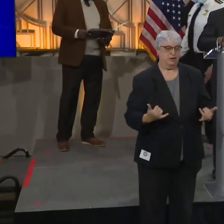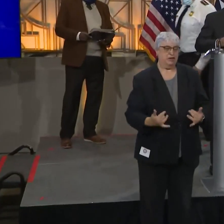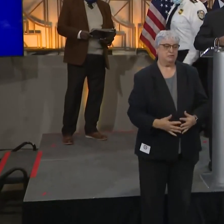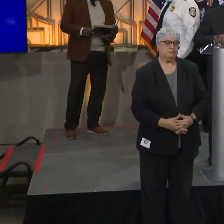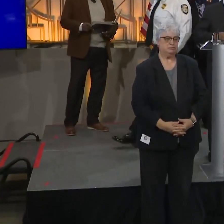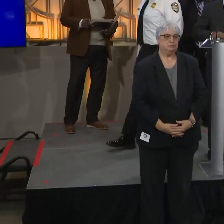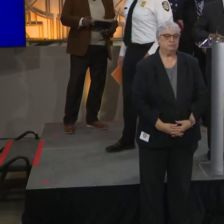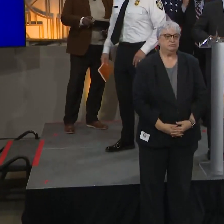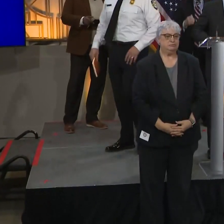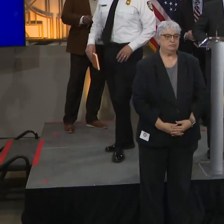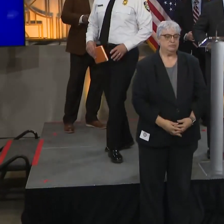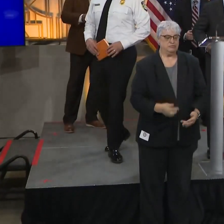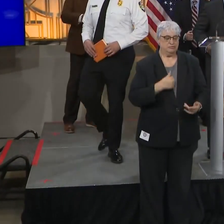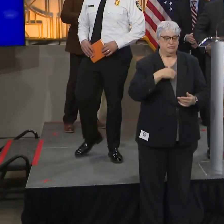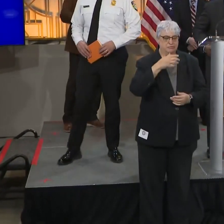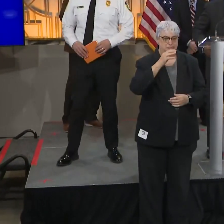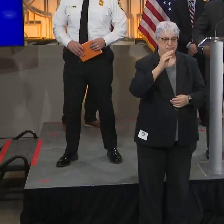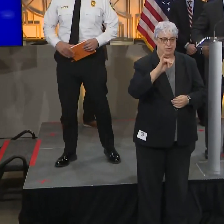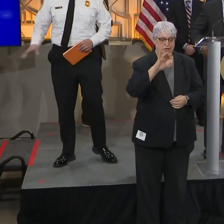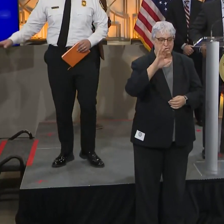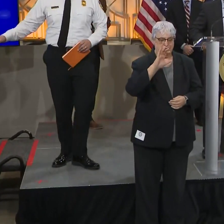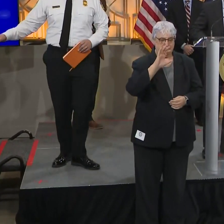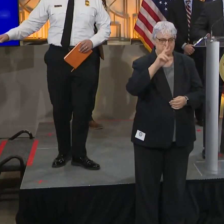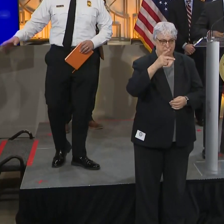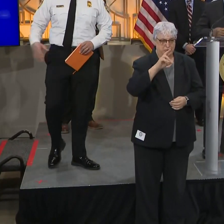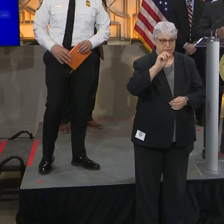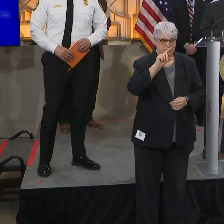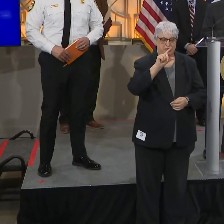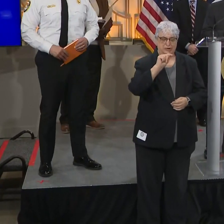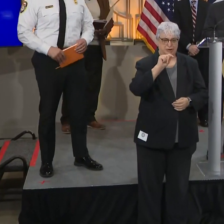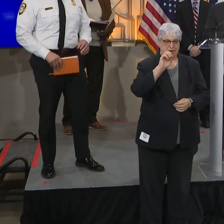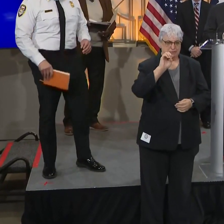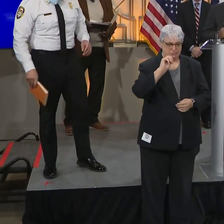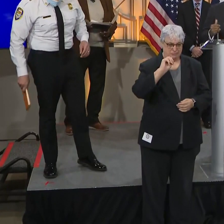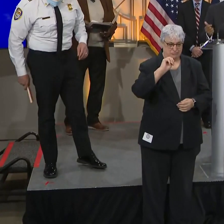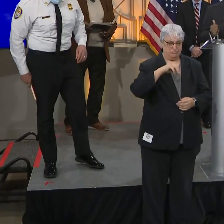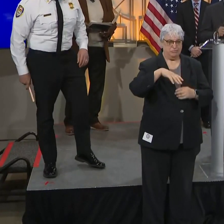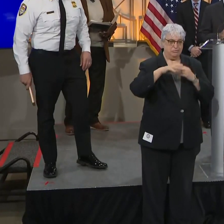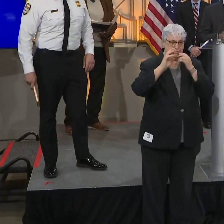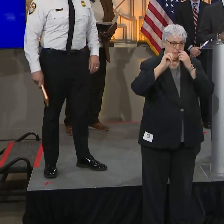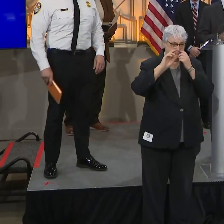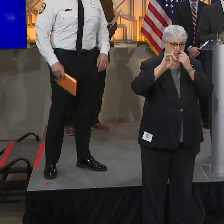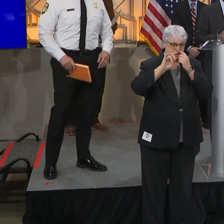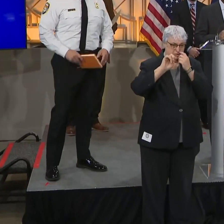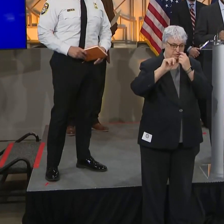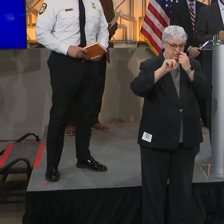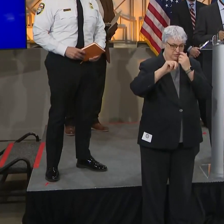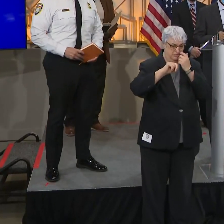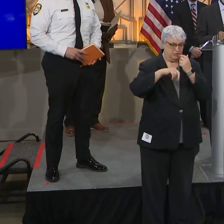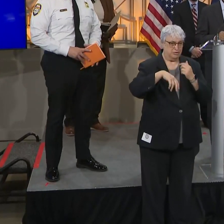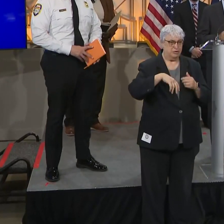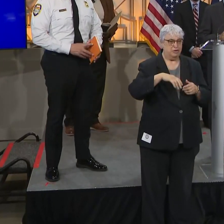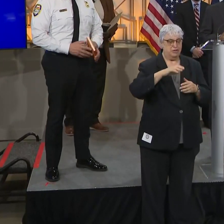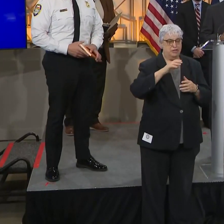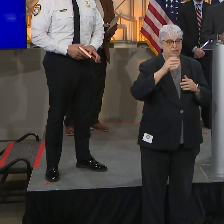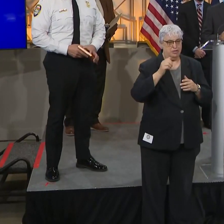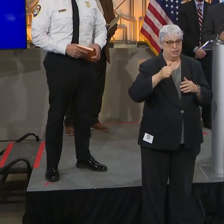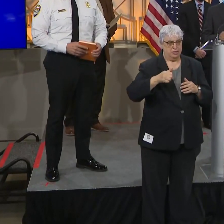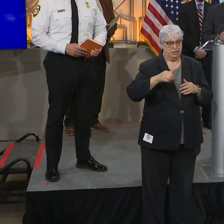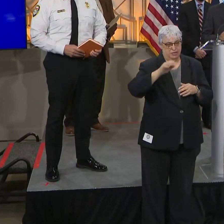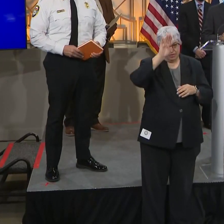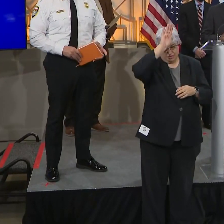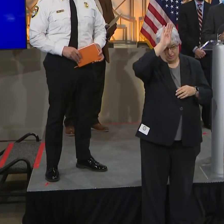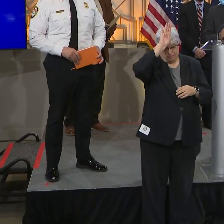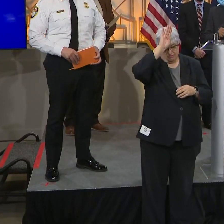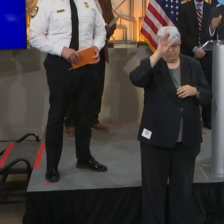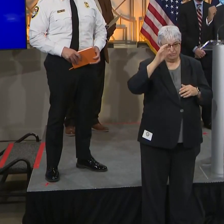I seem to acknowledge Mayor Pro Tem Martin with us and Chief Pena, Fire Department, Dr.